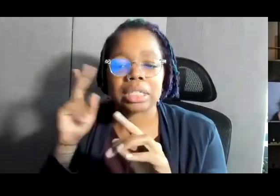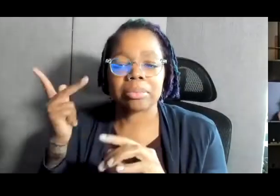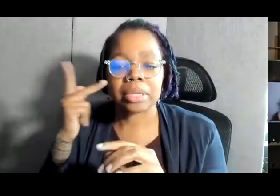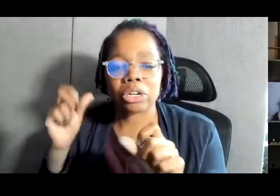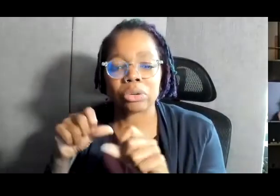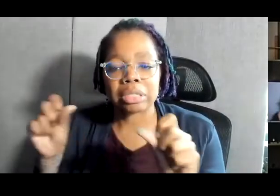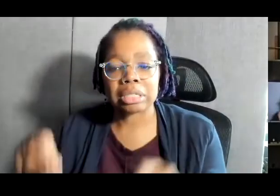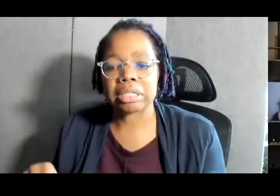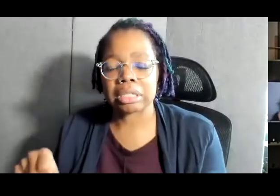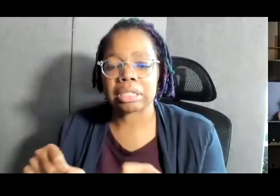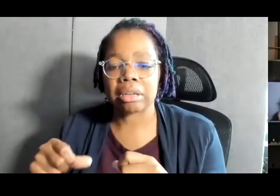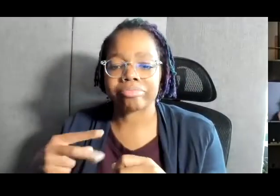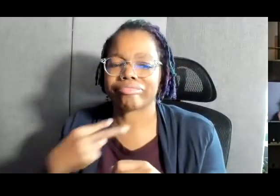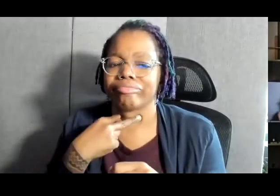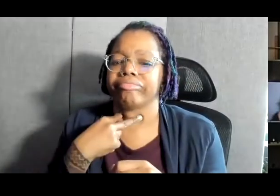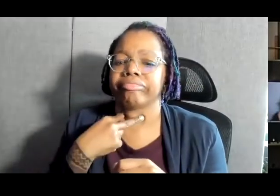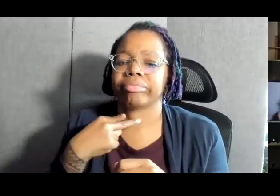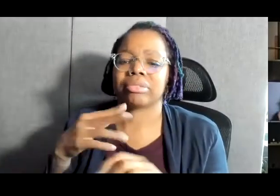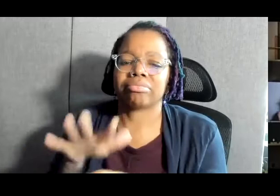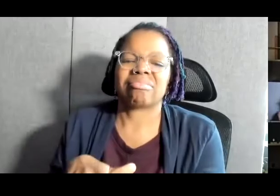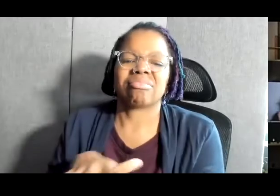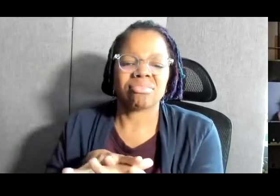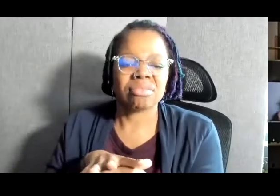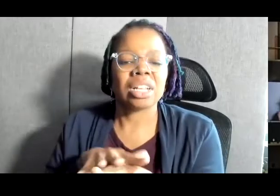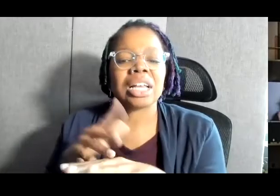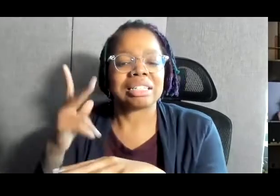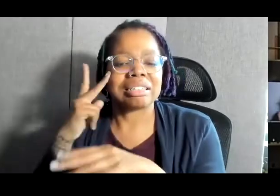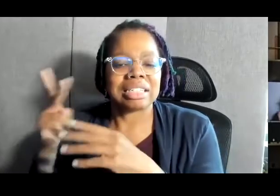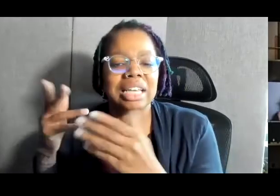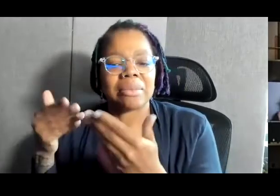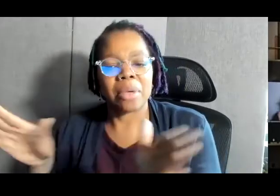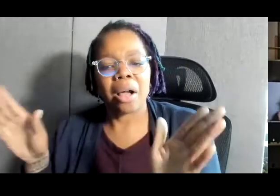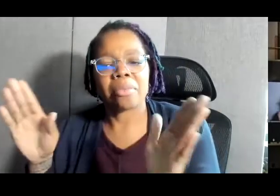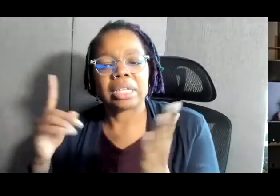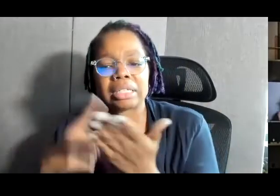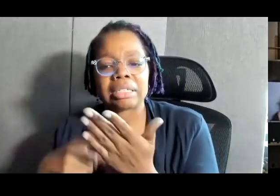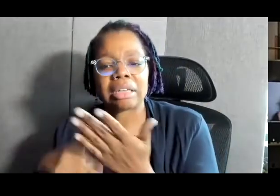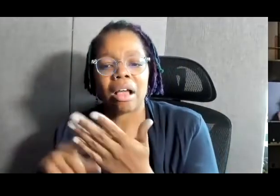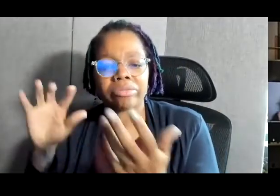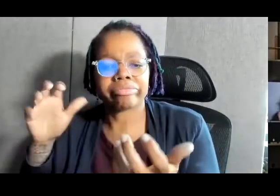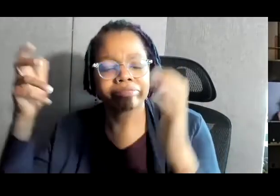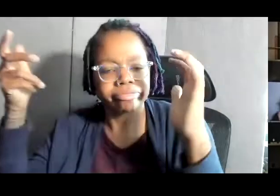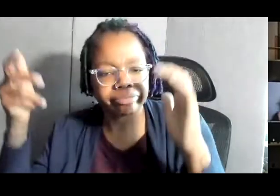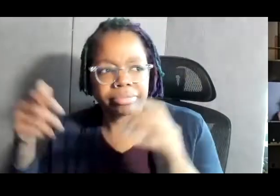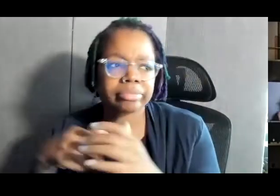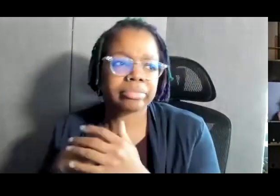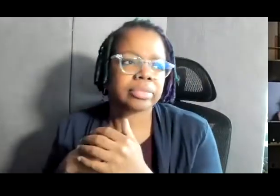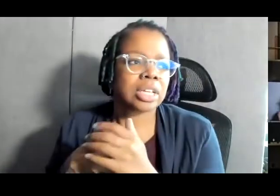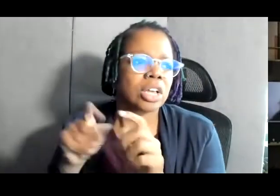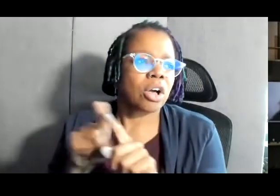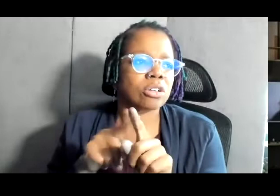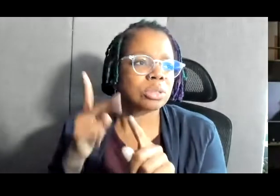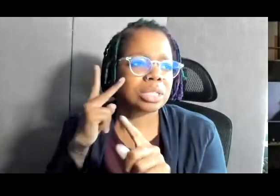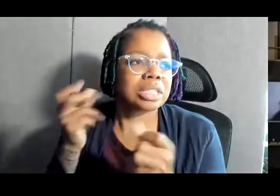mired in gridlock. To see public discourse that's gone off the rails and is unproductive. And to see so